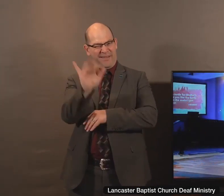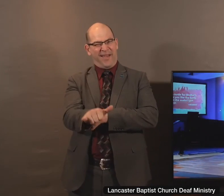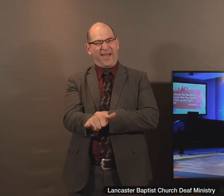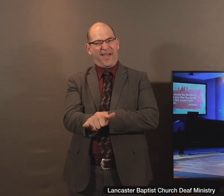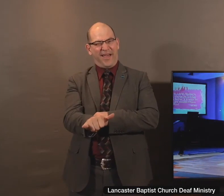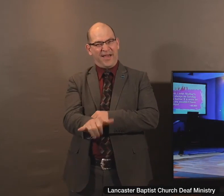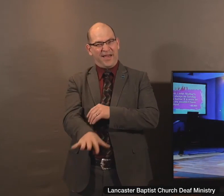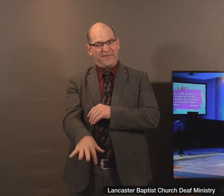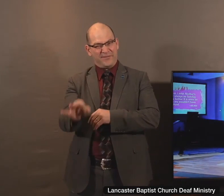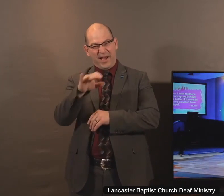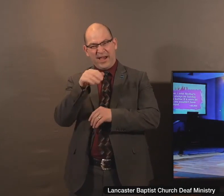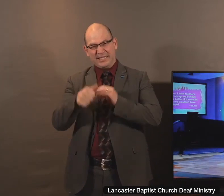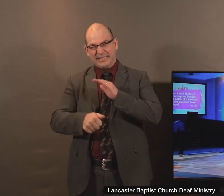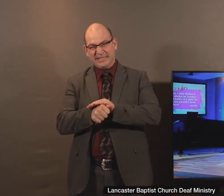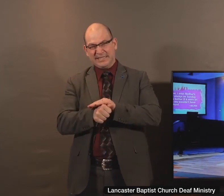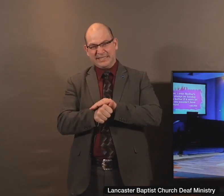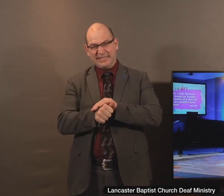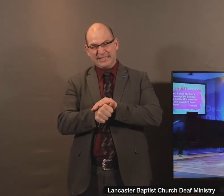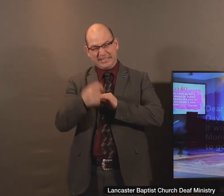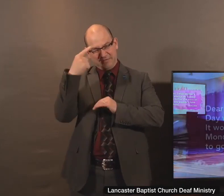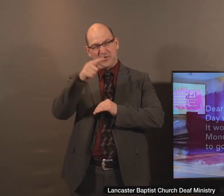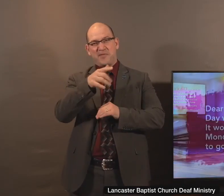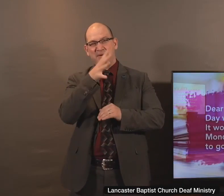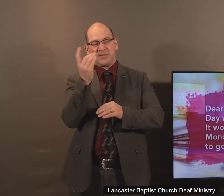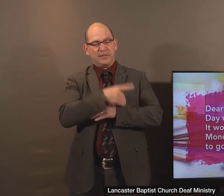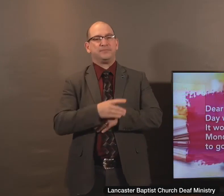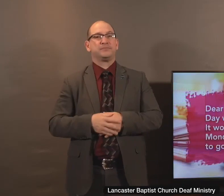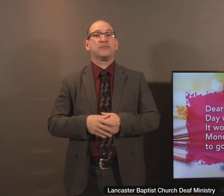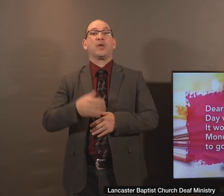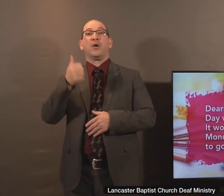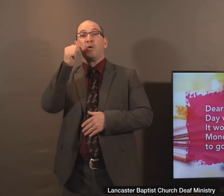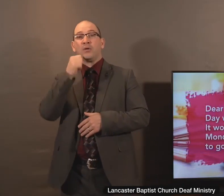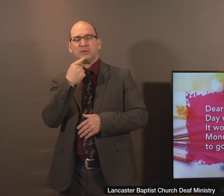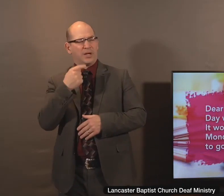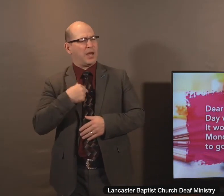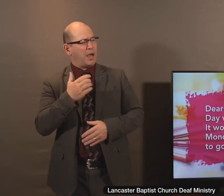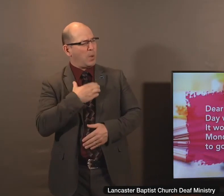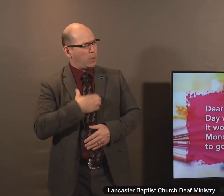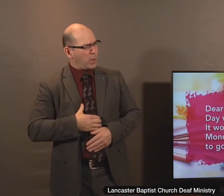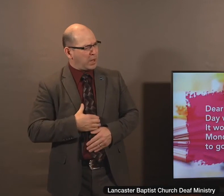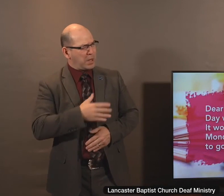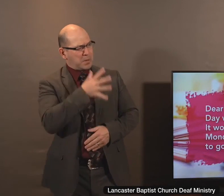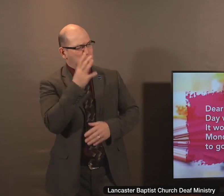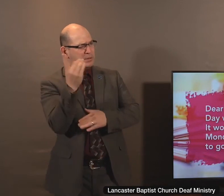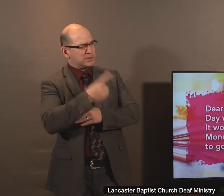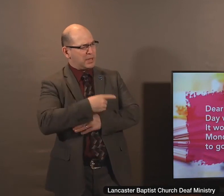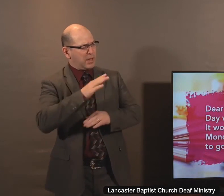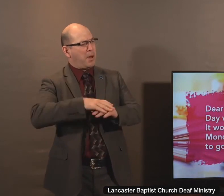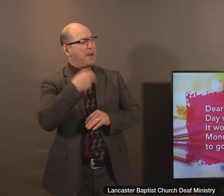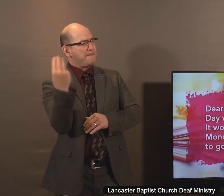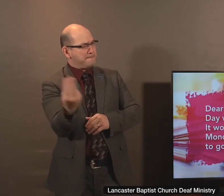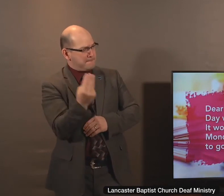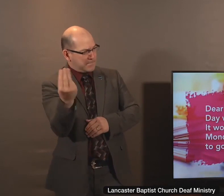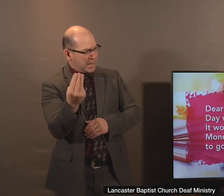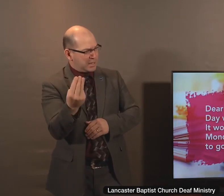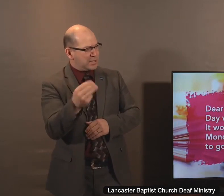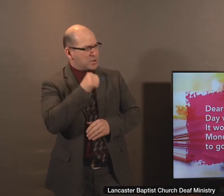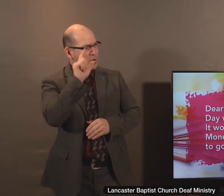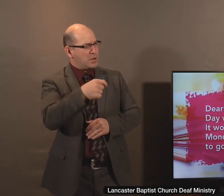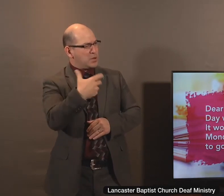Eileen wrote, Dear Mother, I wish Mother's Day wasn't always on Sunday. It would be better if it were on Monday so we didn't have to go to school.